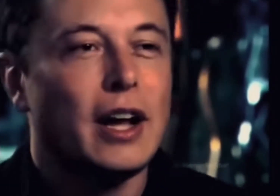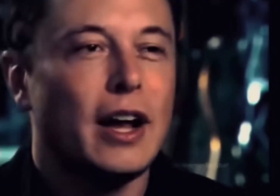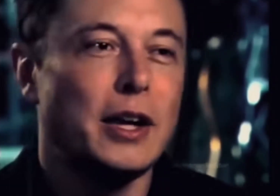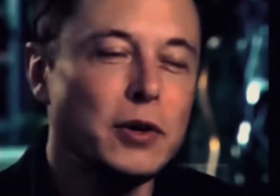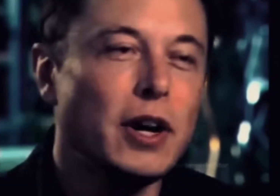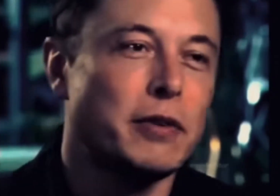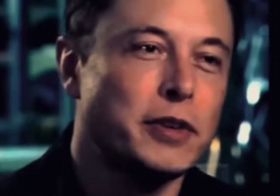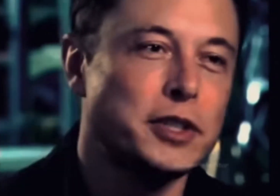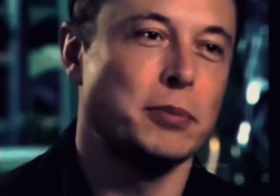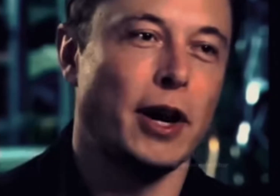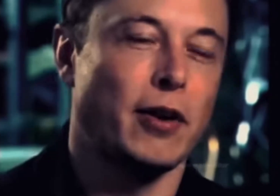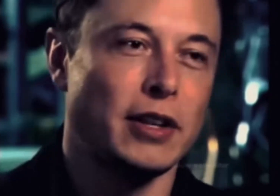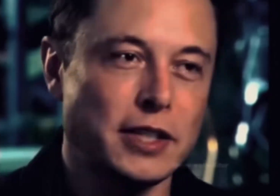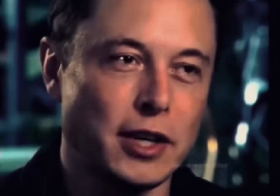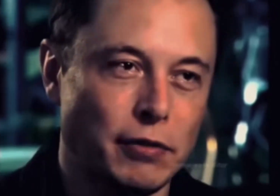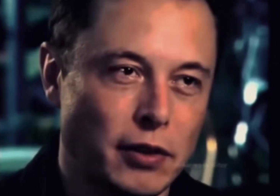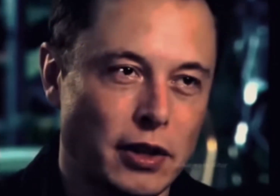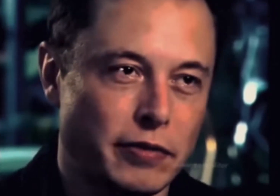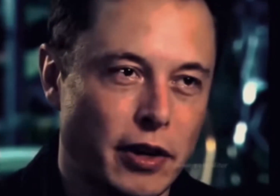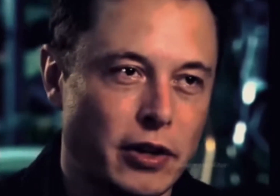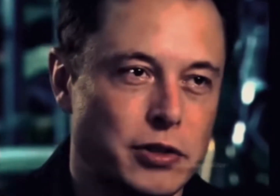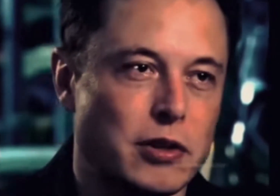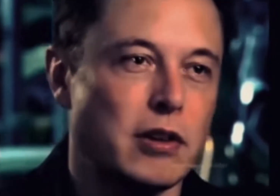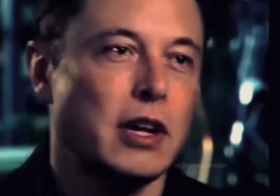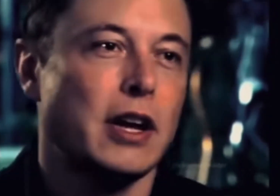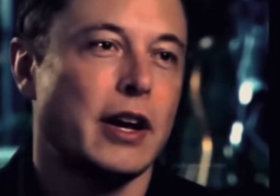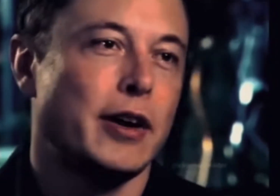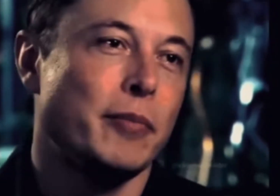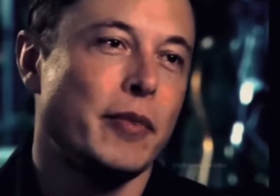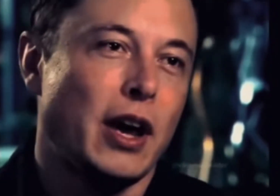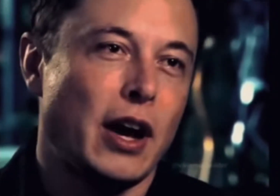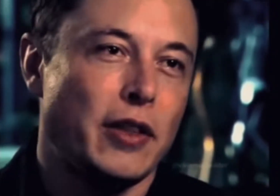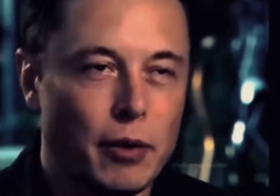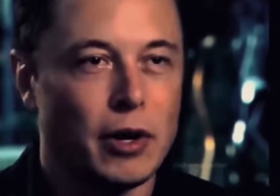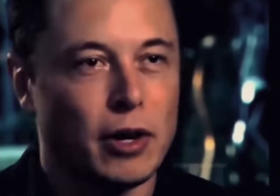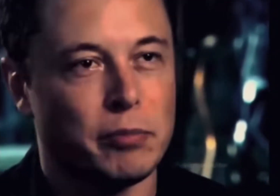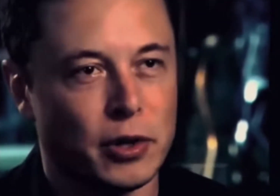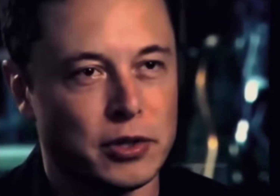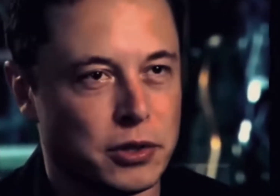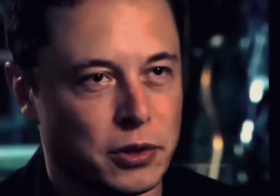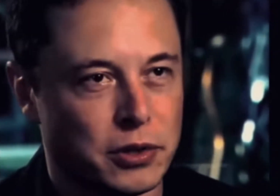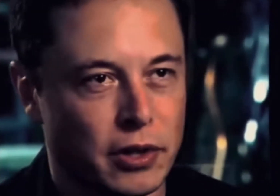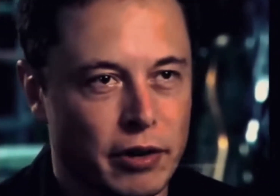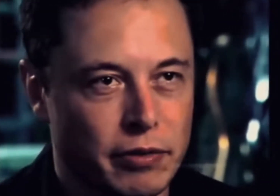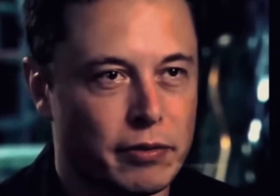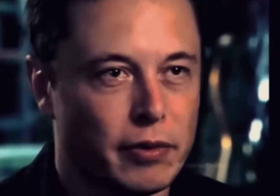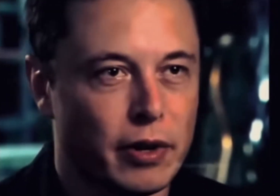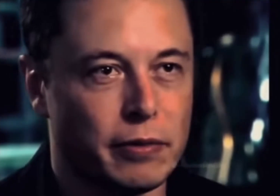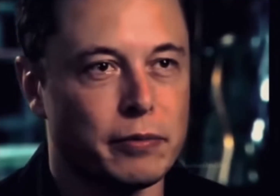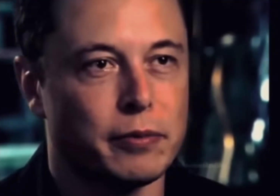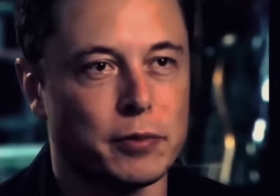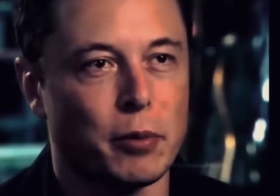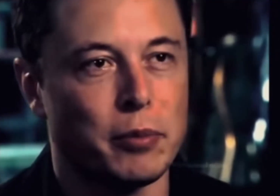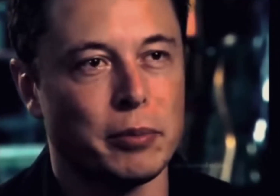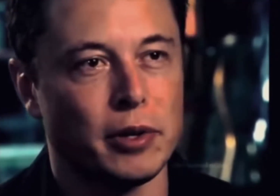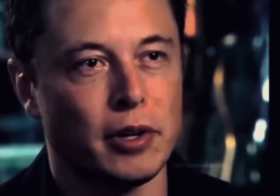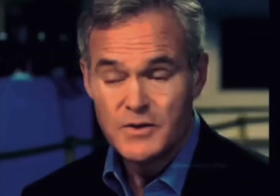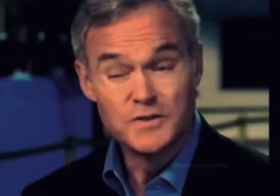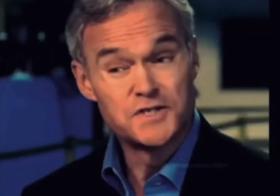I do have a physics background. That's helpful as a foundation. And then I read a lot of books and talked to a lot of smart people. You're